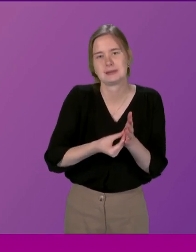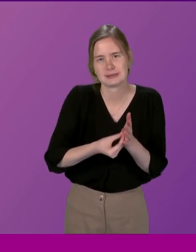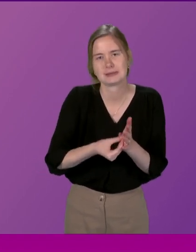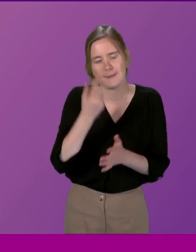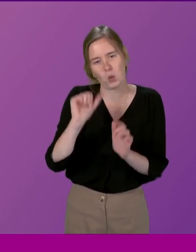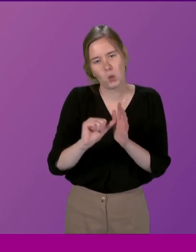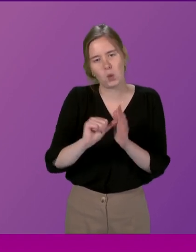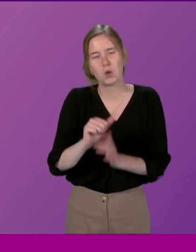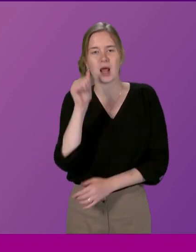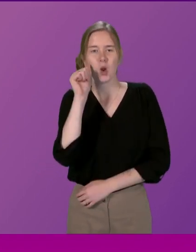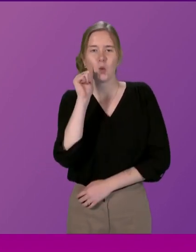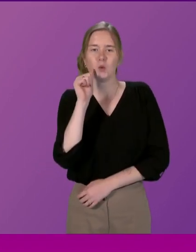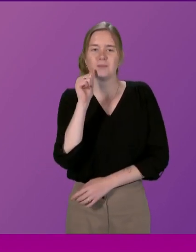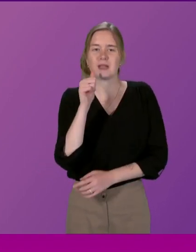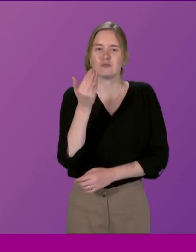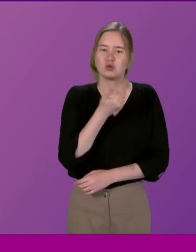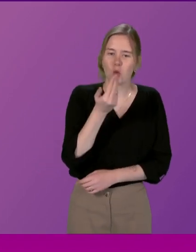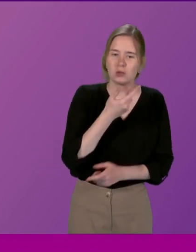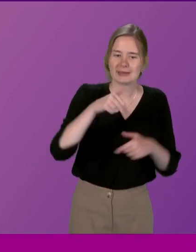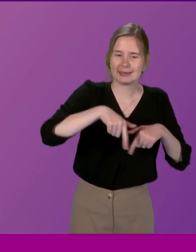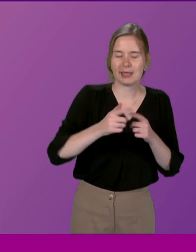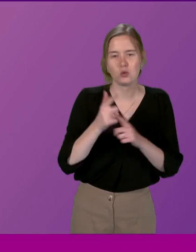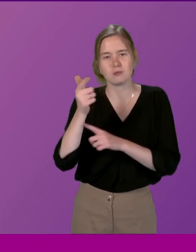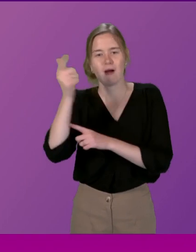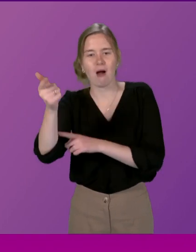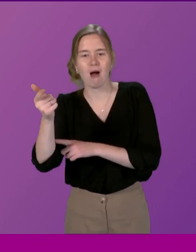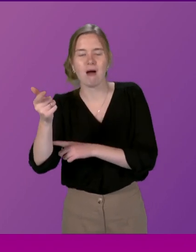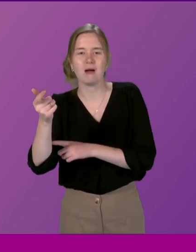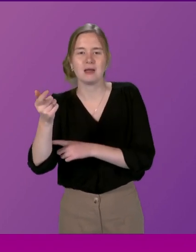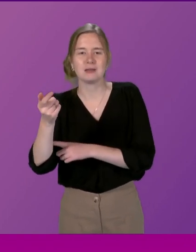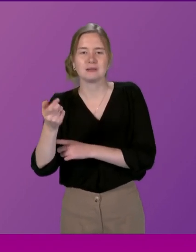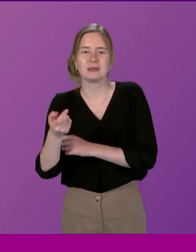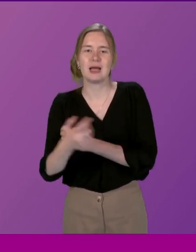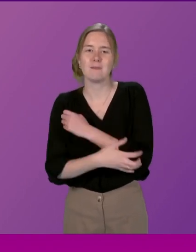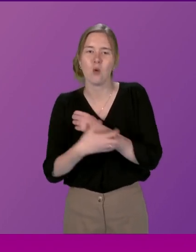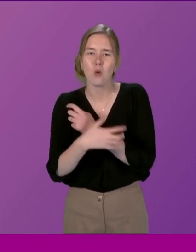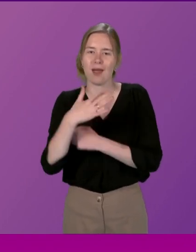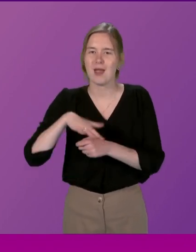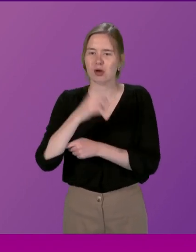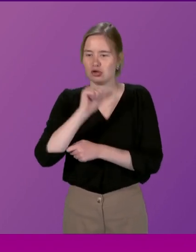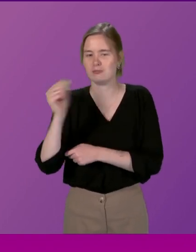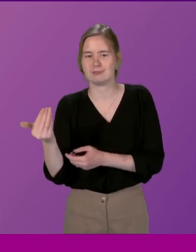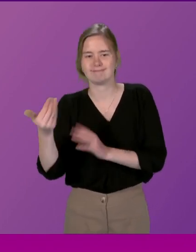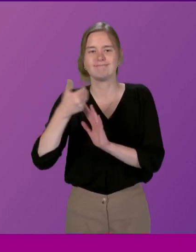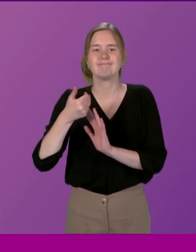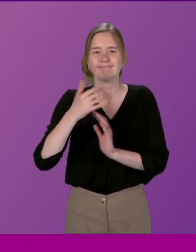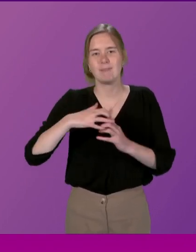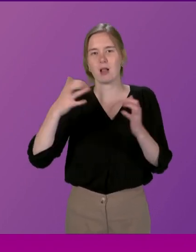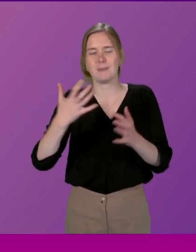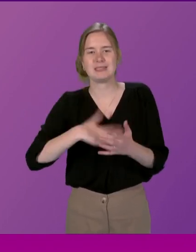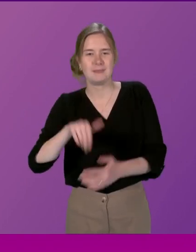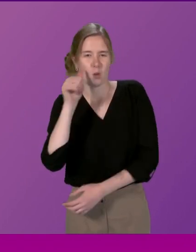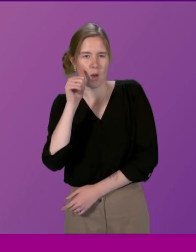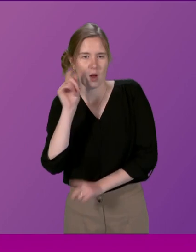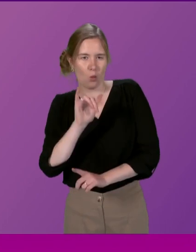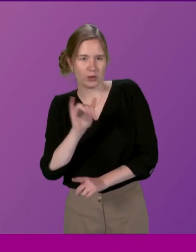and I'm keen that schools both from further away and from less well off areas should be able to come so I do think we need to keep an eye on